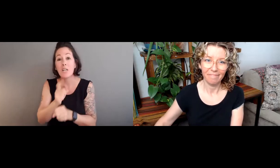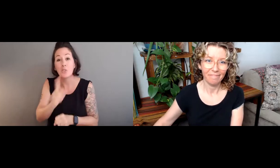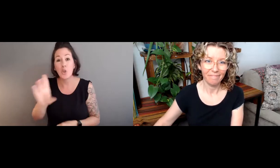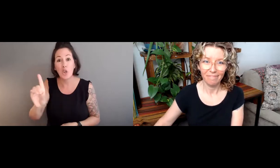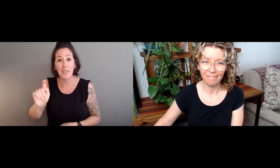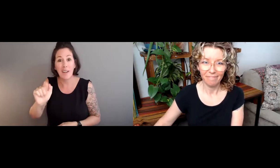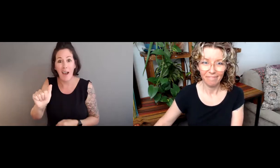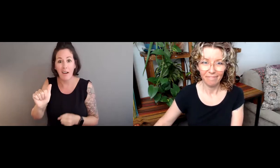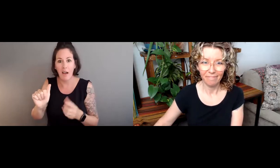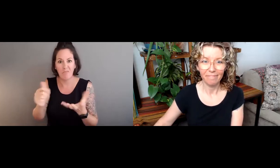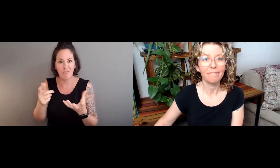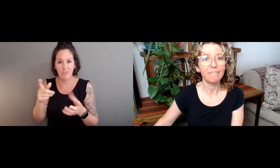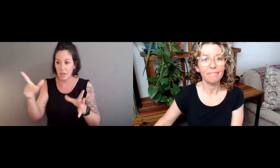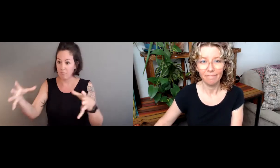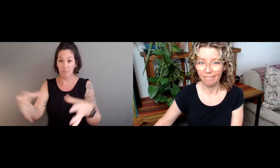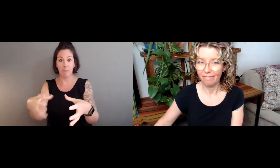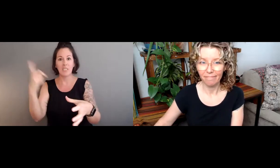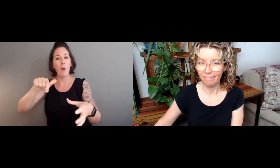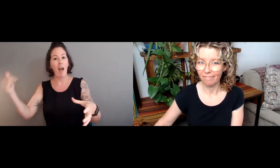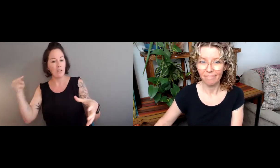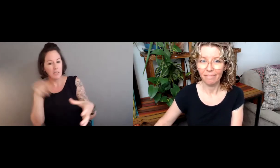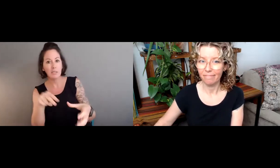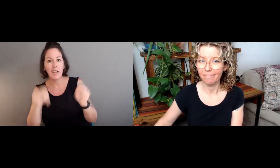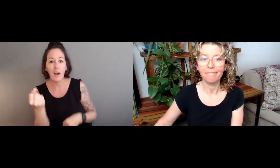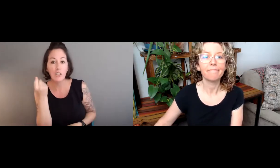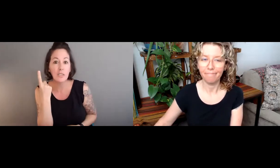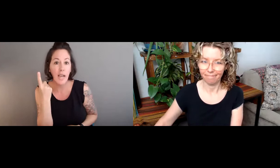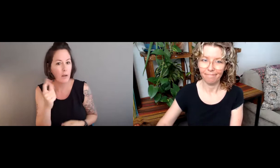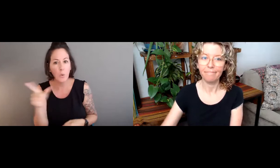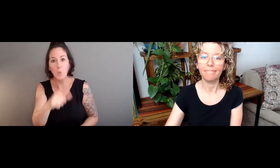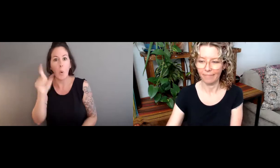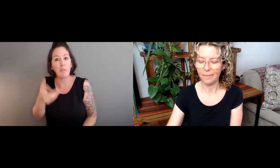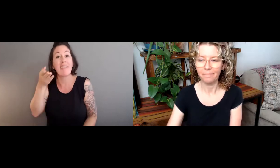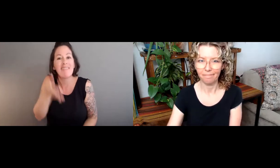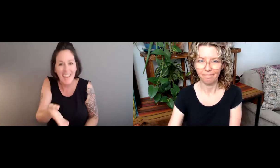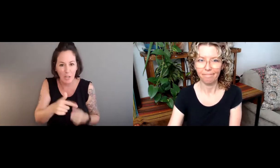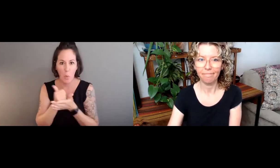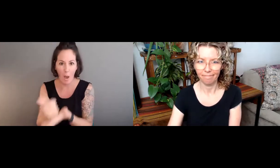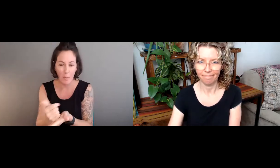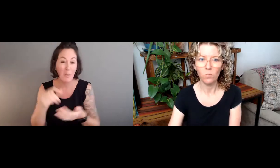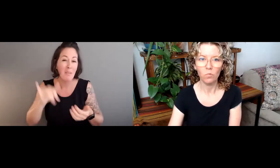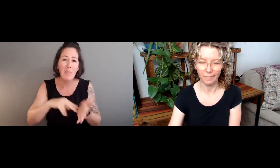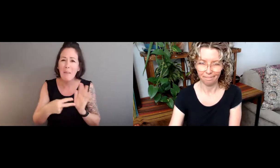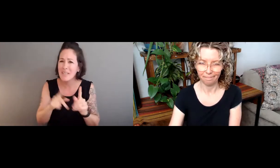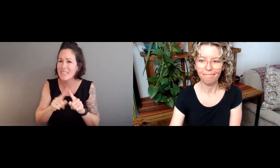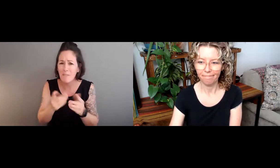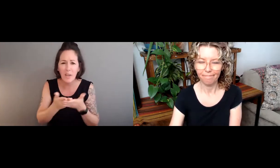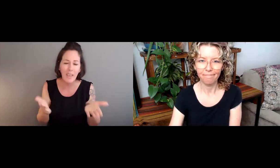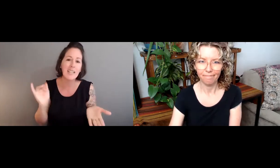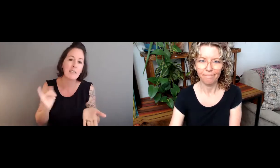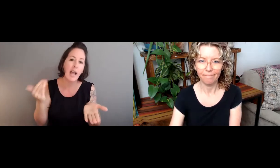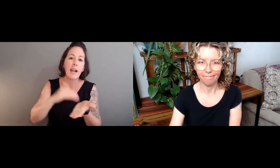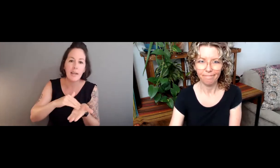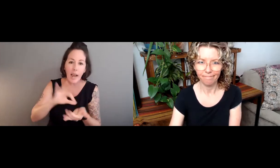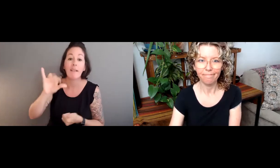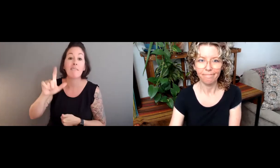I am always telling the students, make sure that you have somebody else come in and look at what you've done with the data